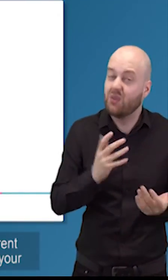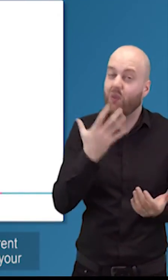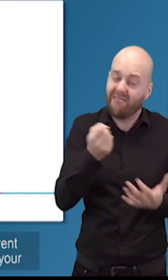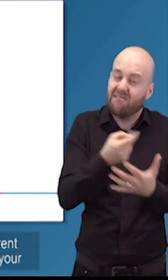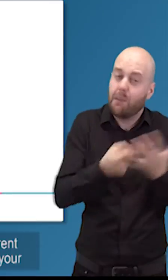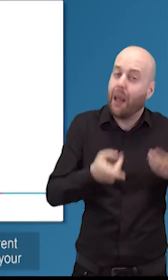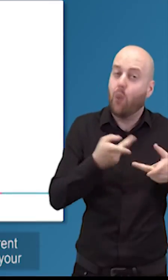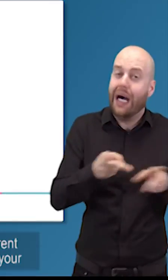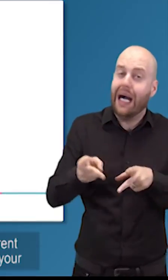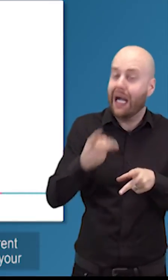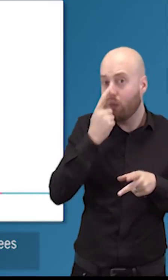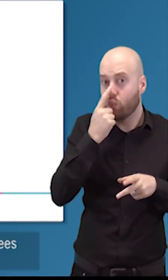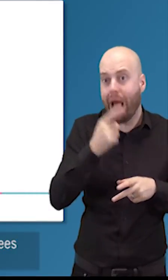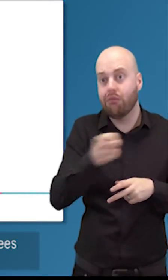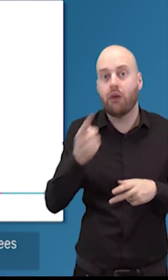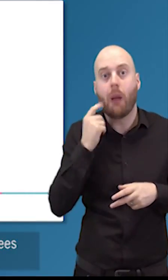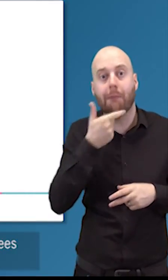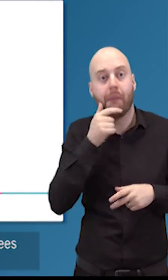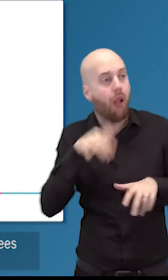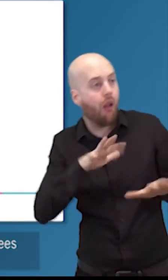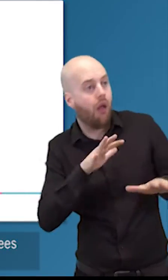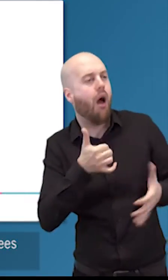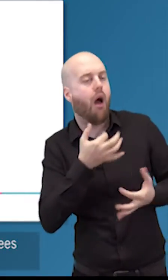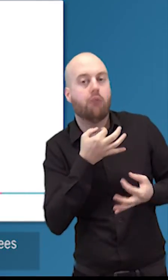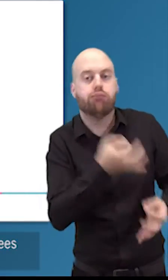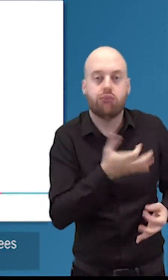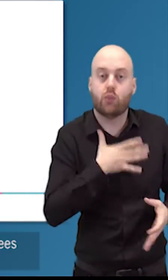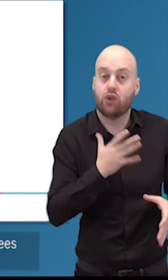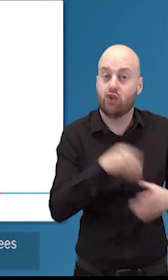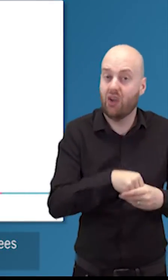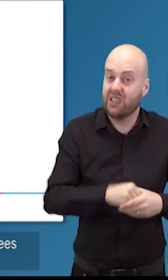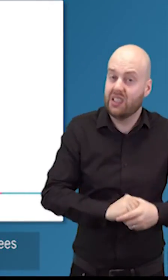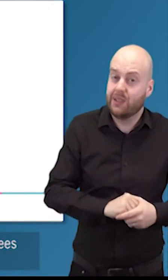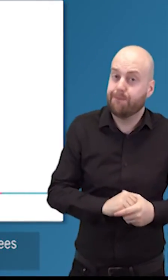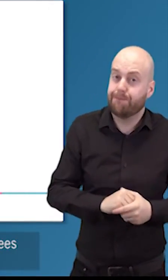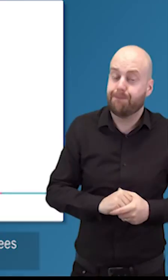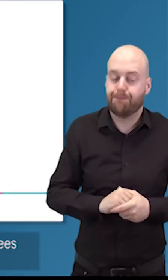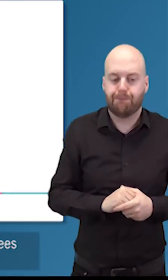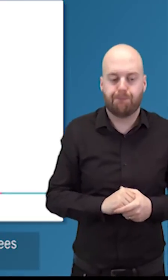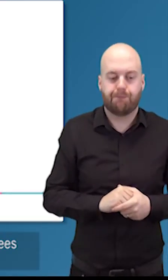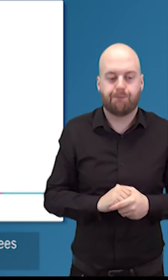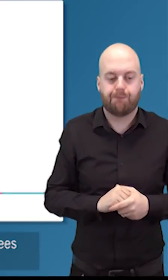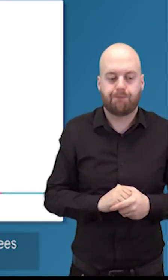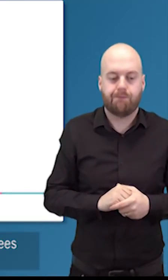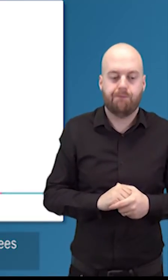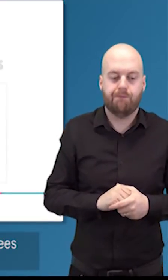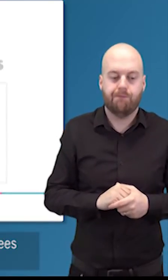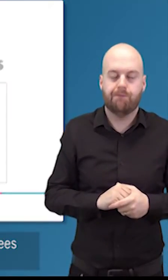approaching attracting young people to your organization so that they may become the trustees of the future for your organization